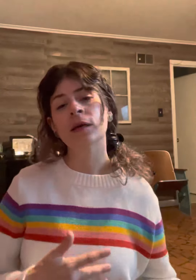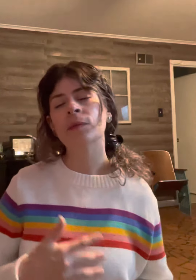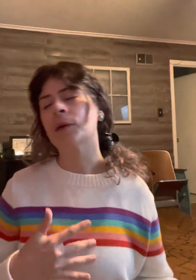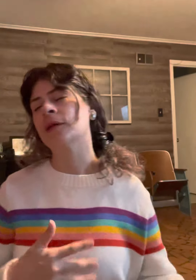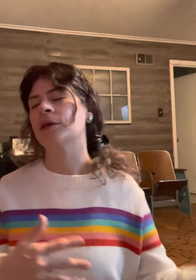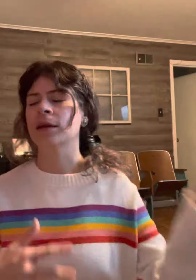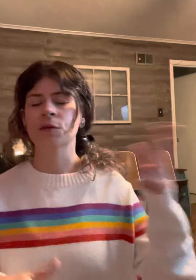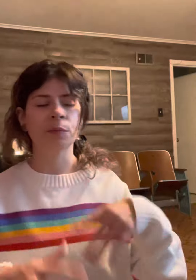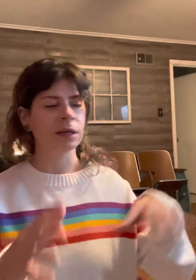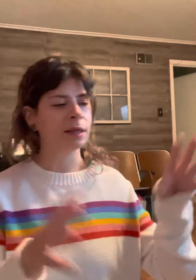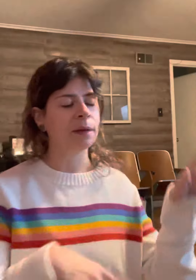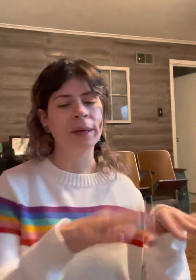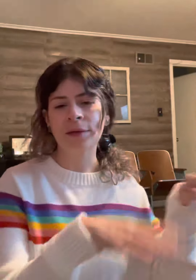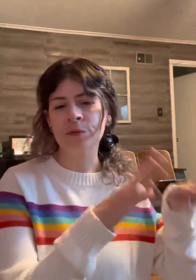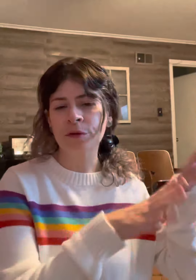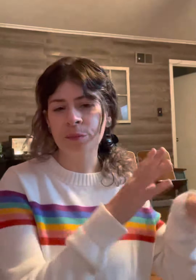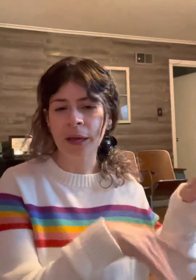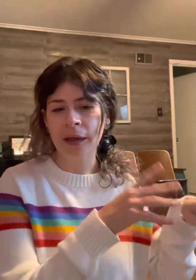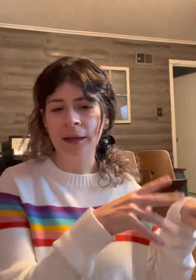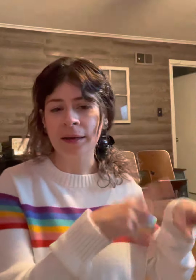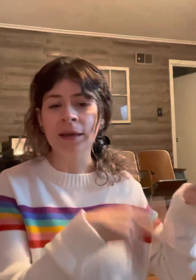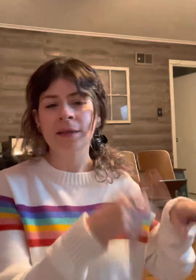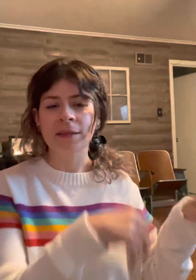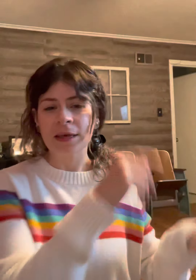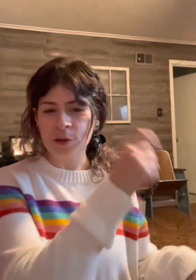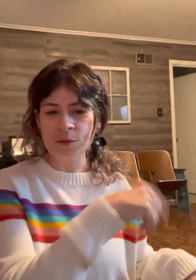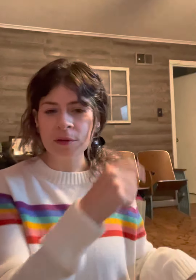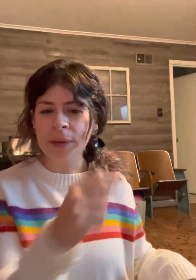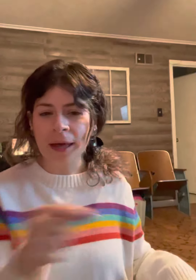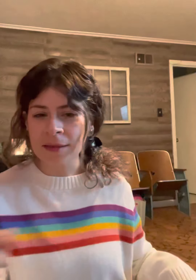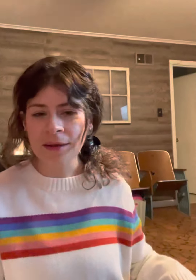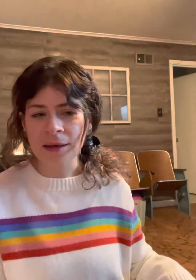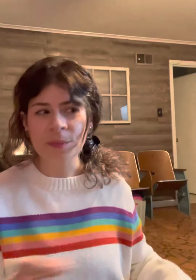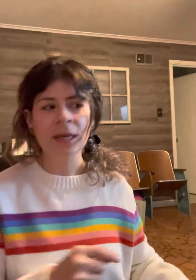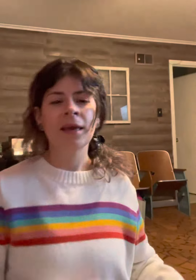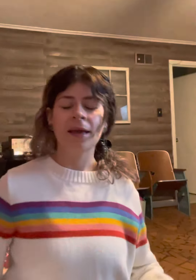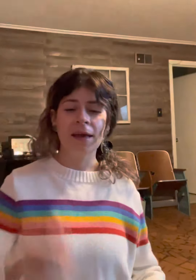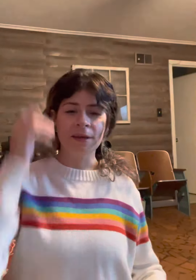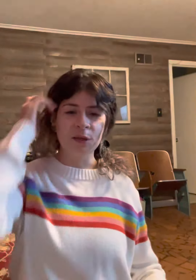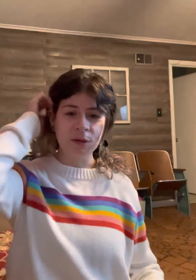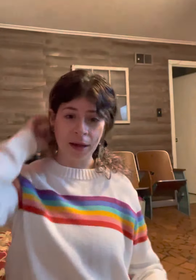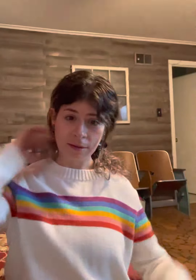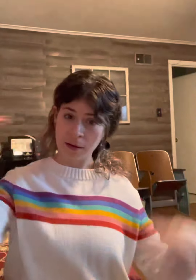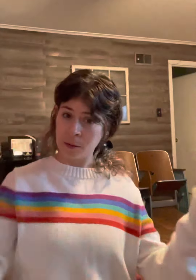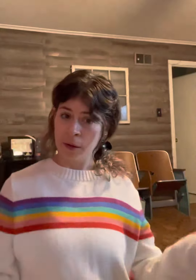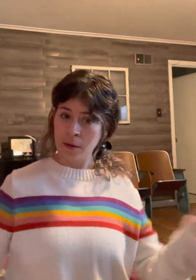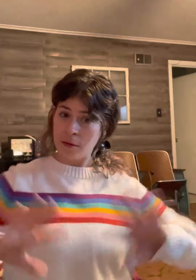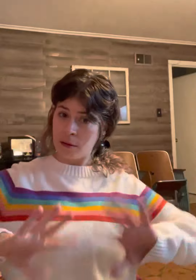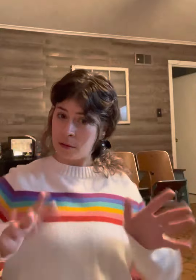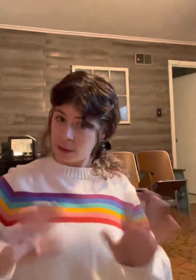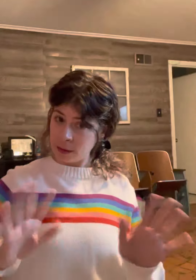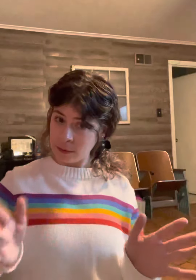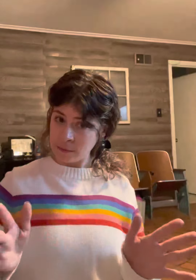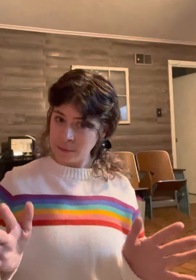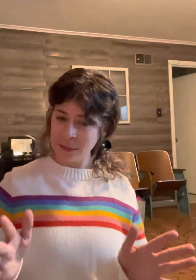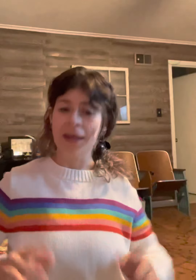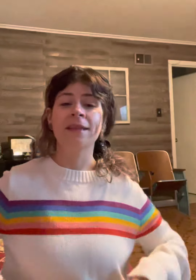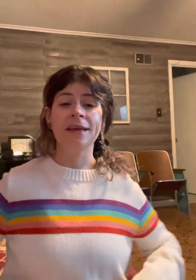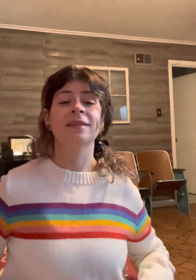they might have had a little bit of that bathroom paint that they use on the bathtubs, and you can ask them, all done? And they can